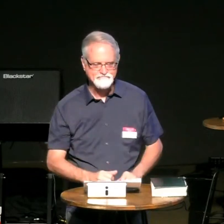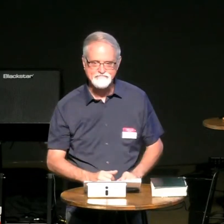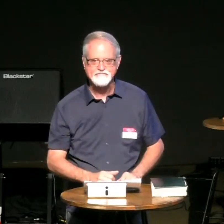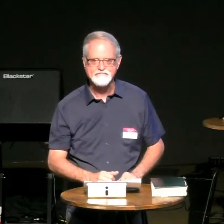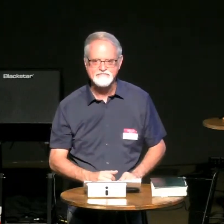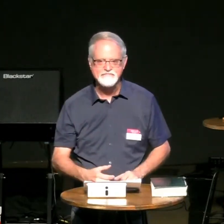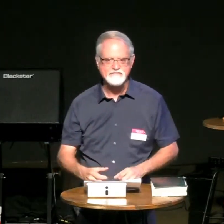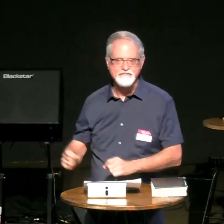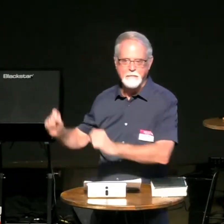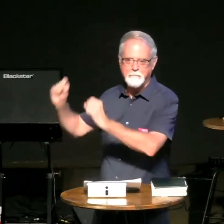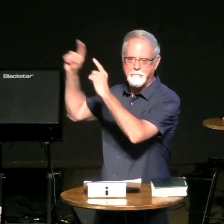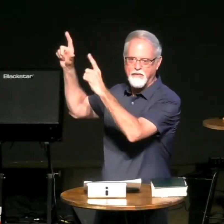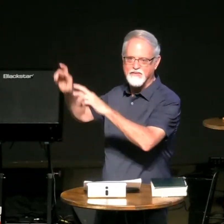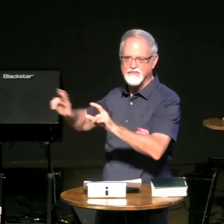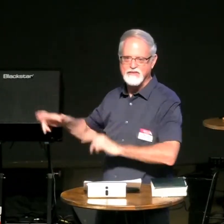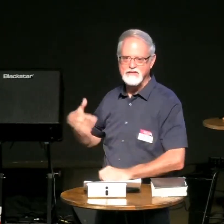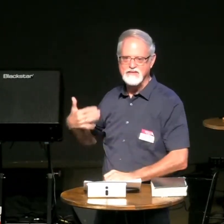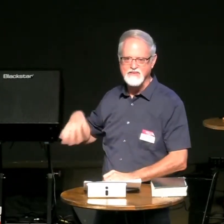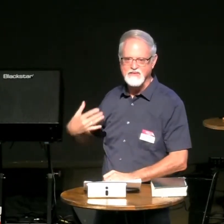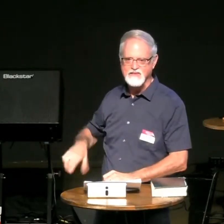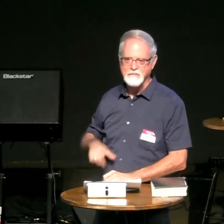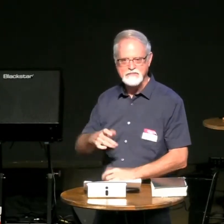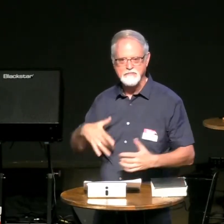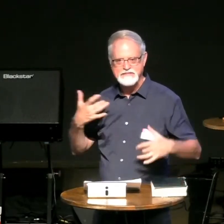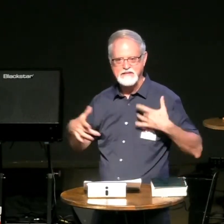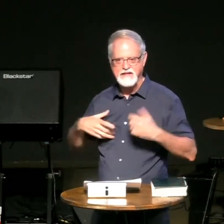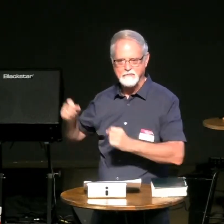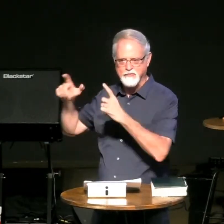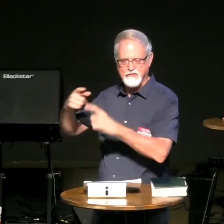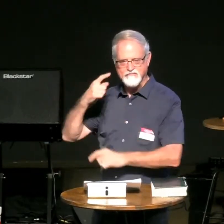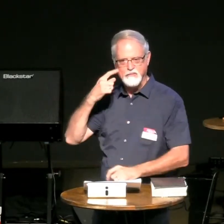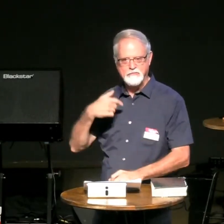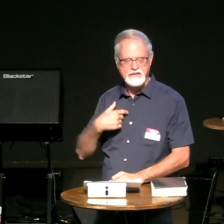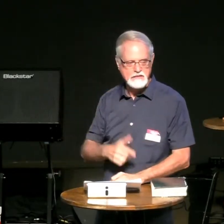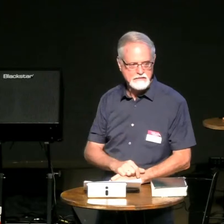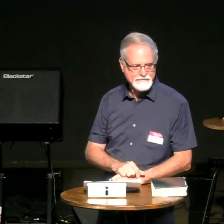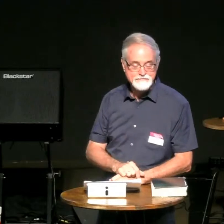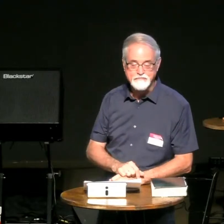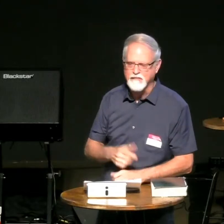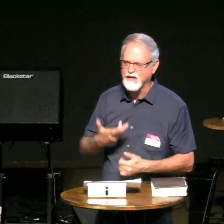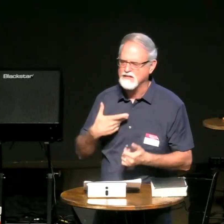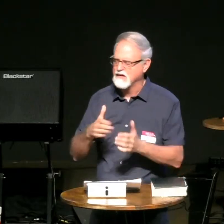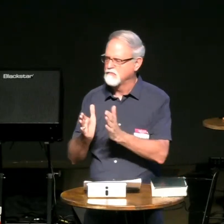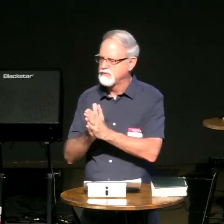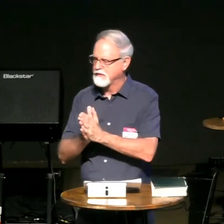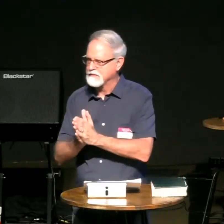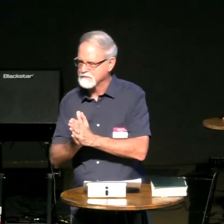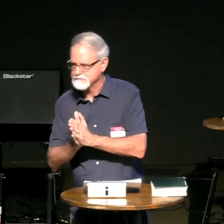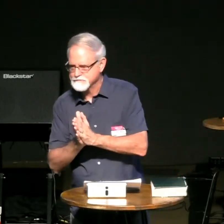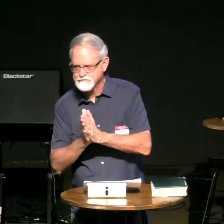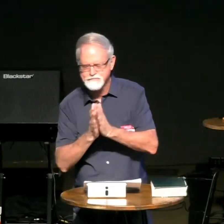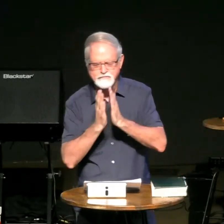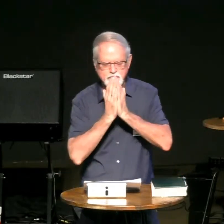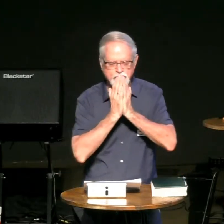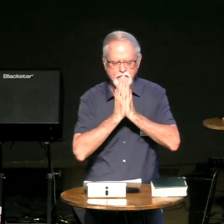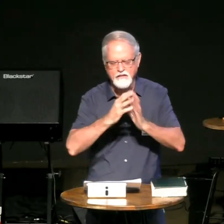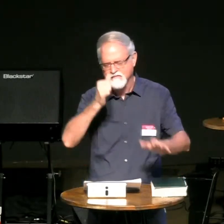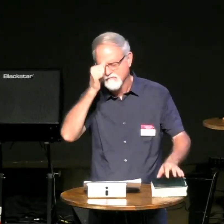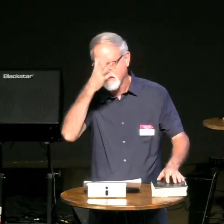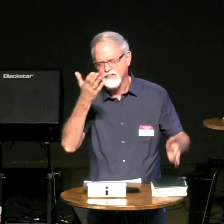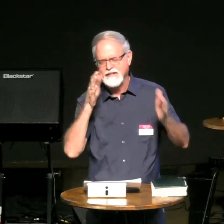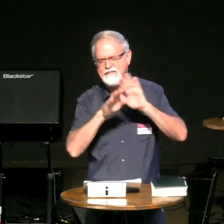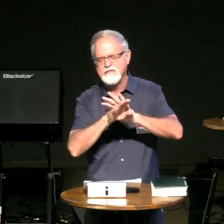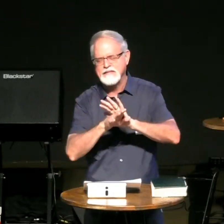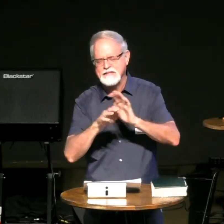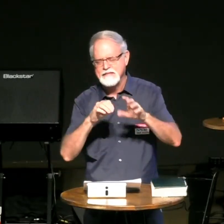family that's amazing wow it's really it's exciting for me you know let's pray before we